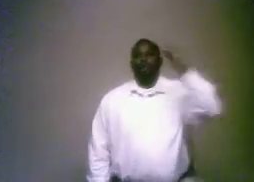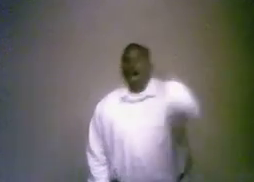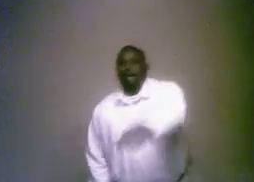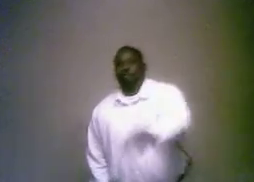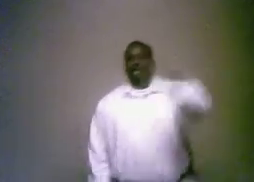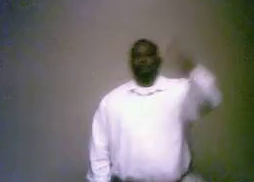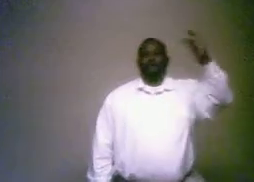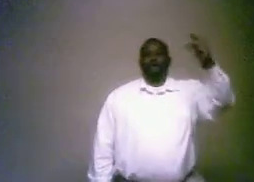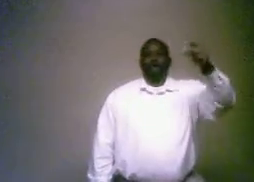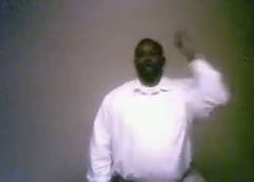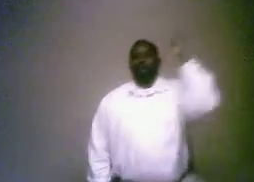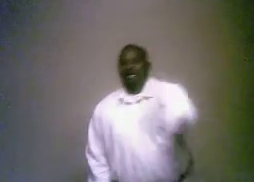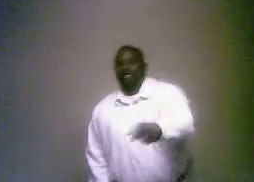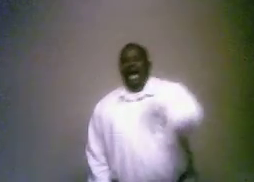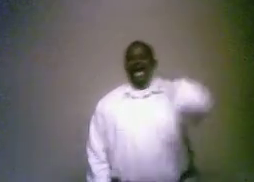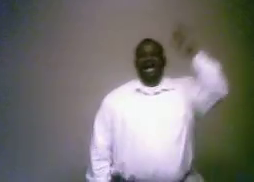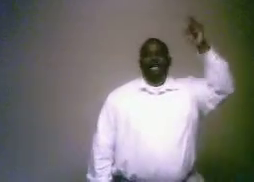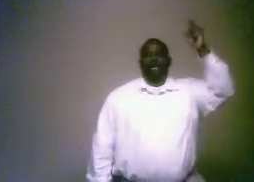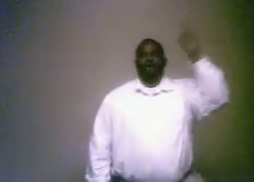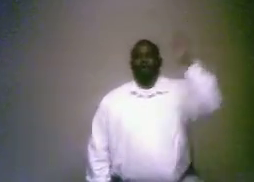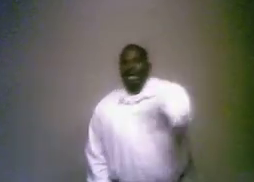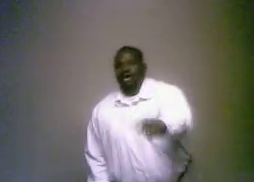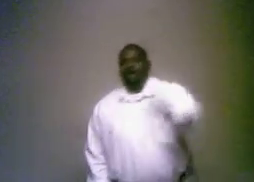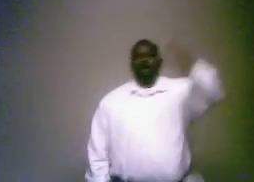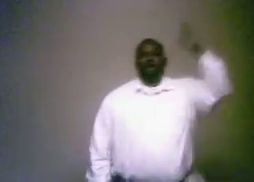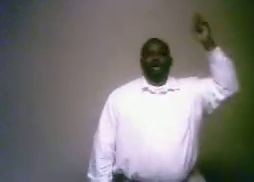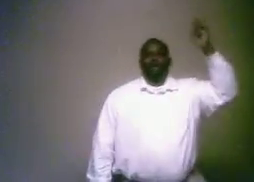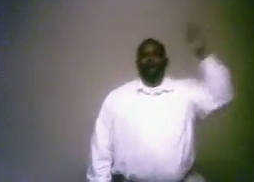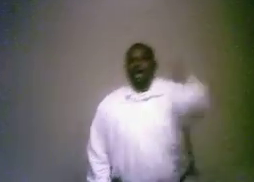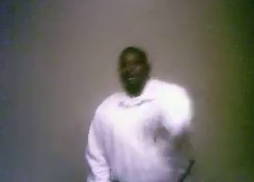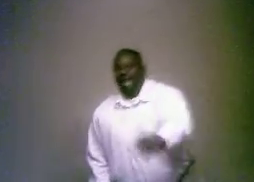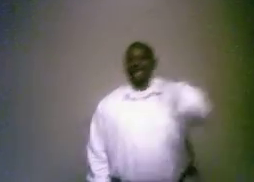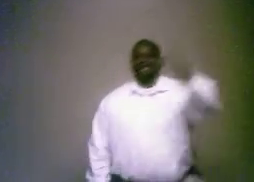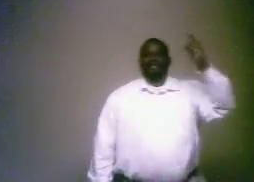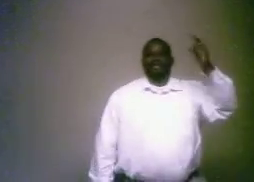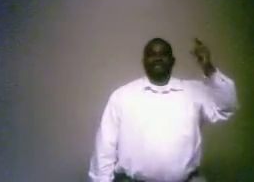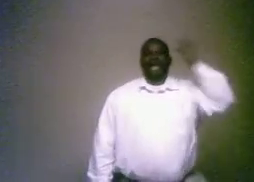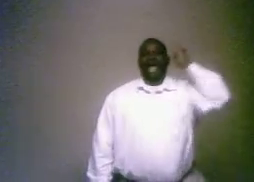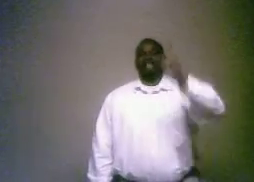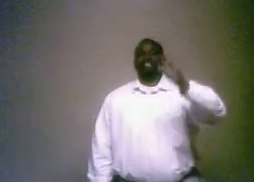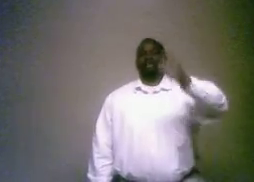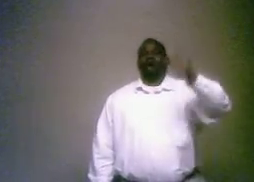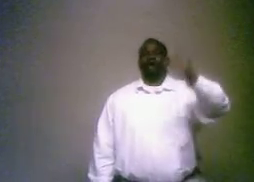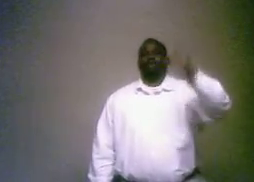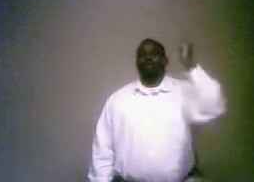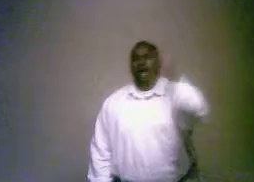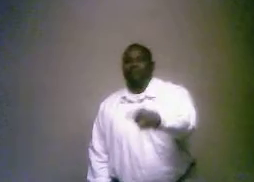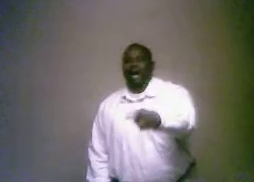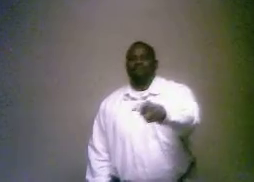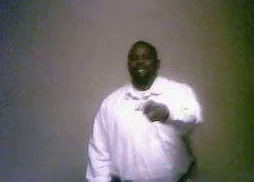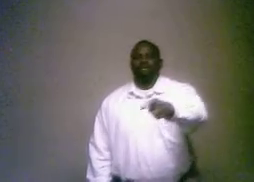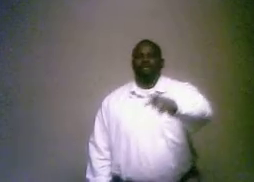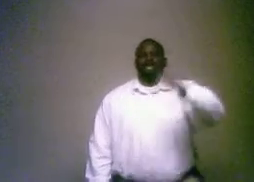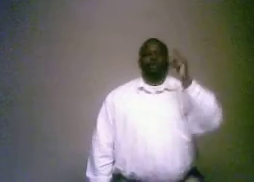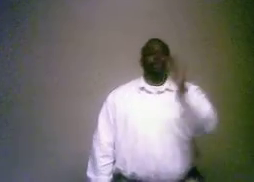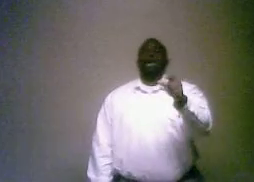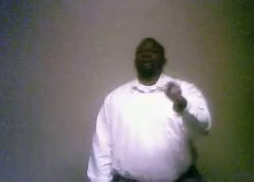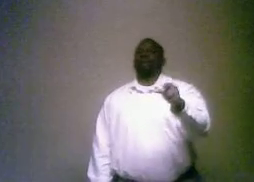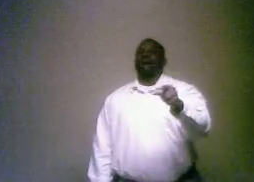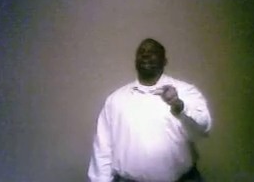one people, one God, one Lord, one gate. There has to be only one baptism. So we have to find